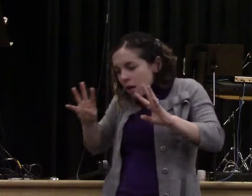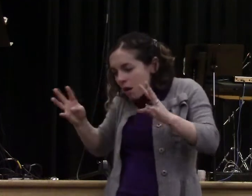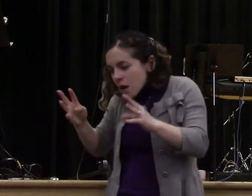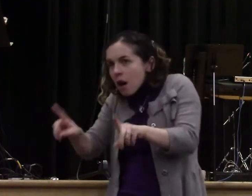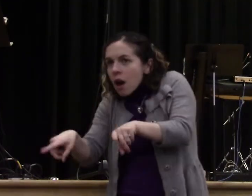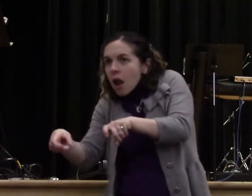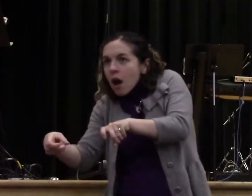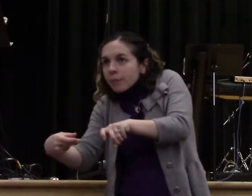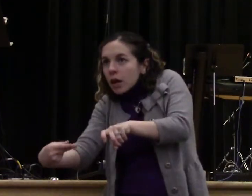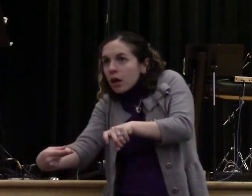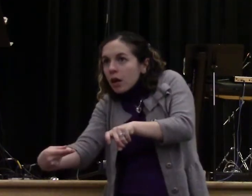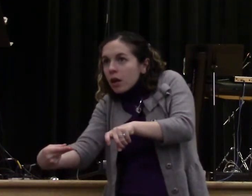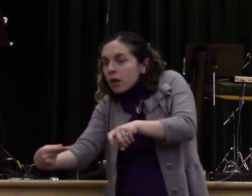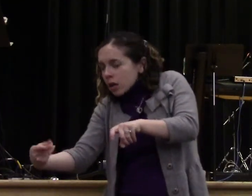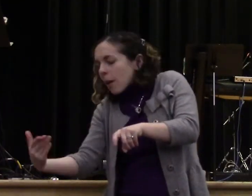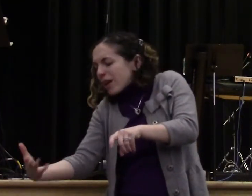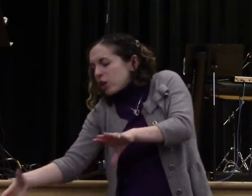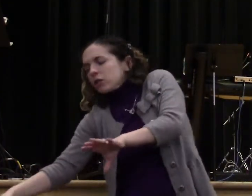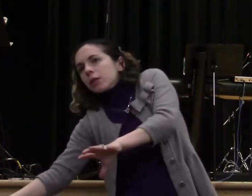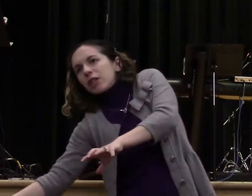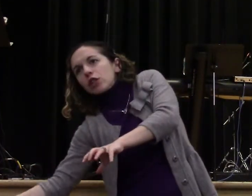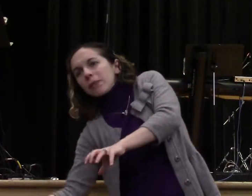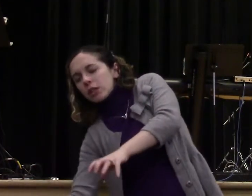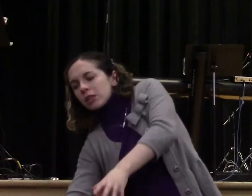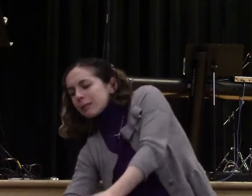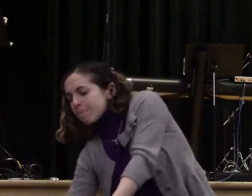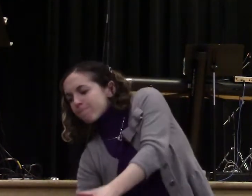Hallelujah. Community draws people together.